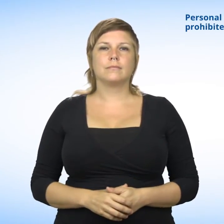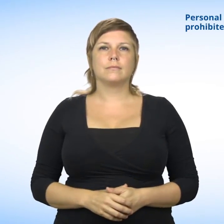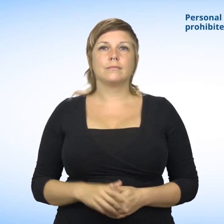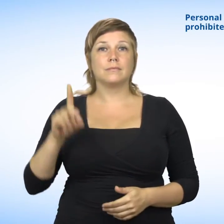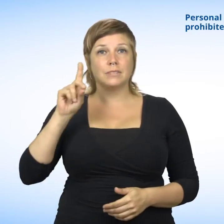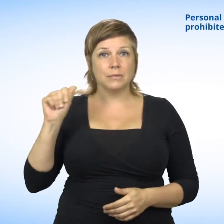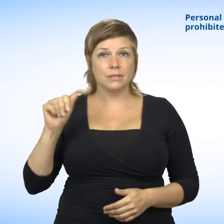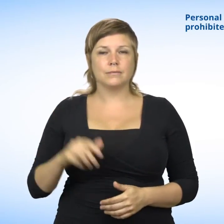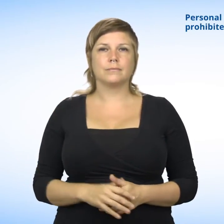Disability